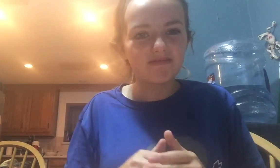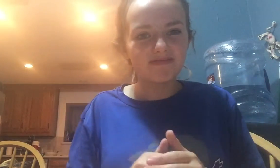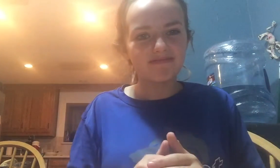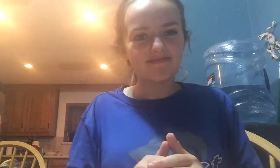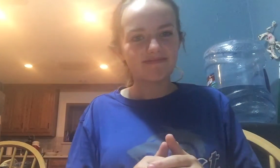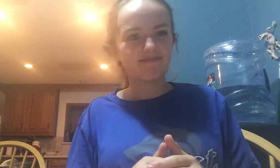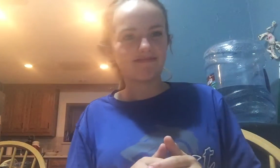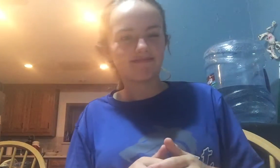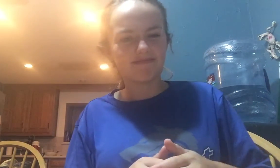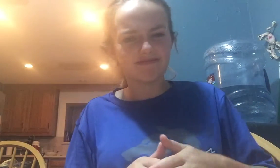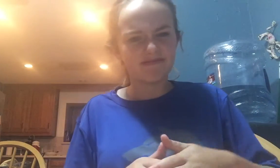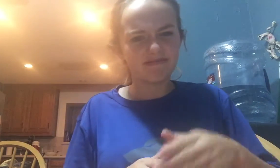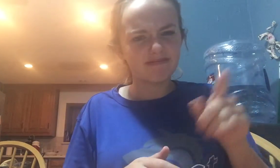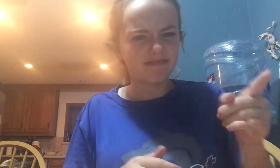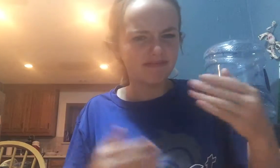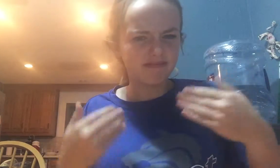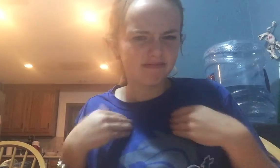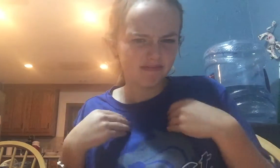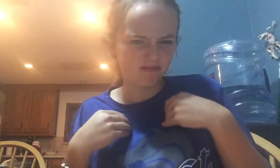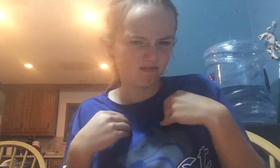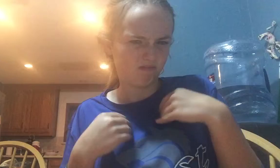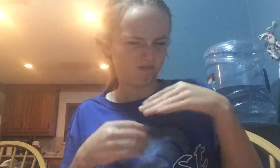She had a special wooden pole.